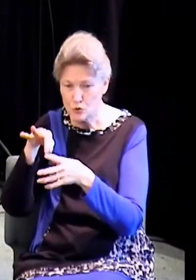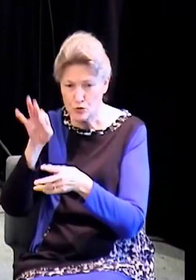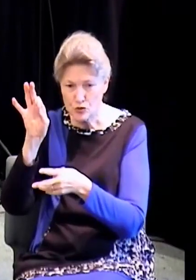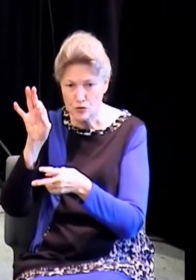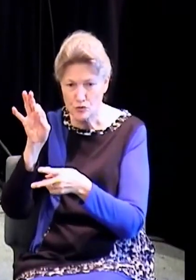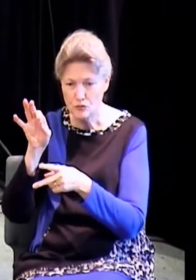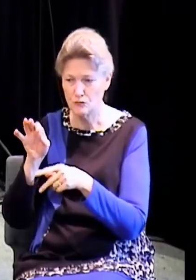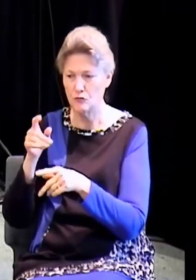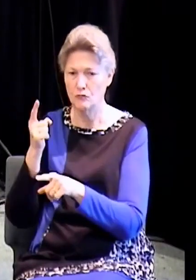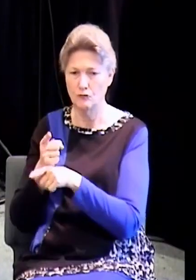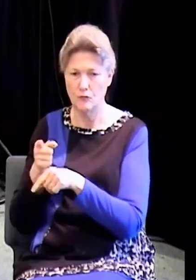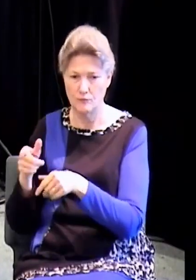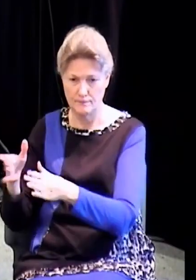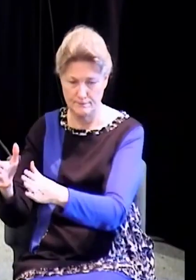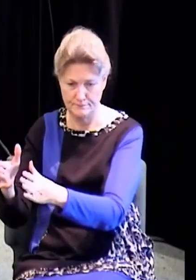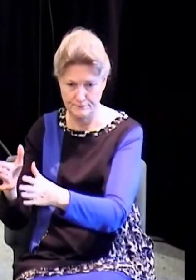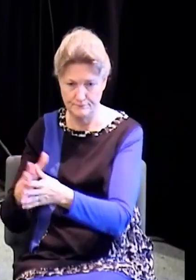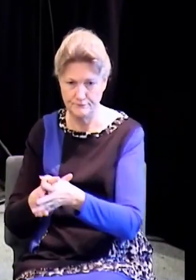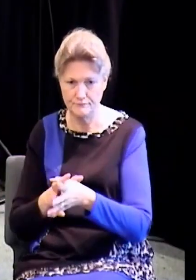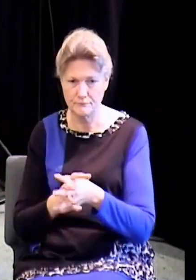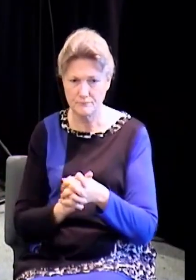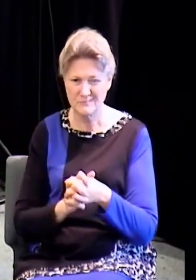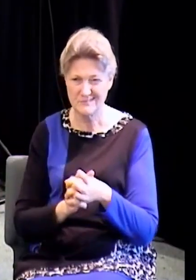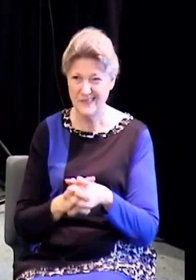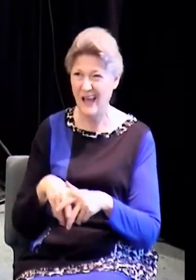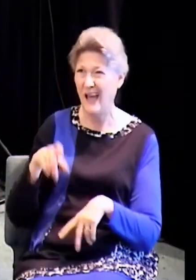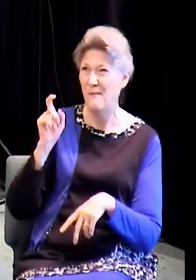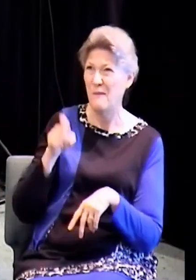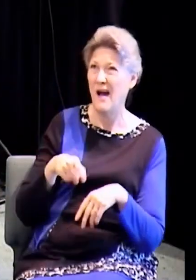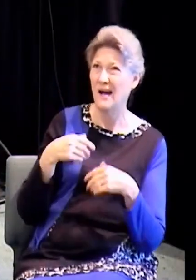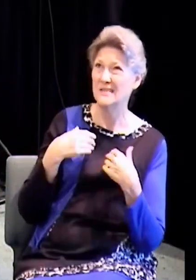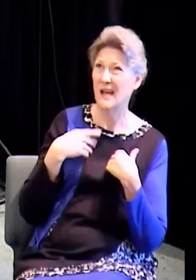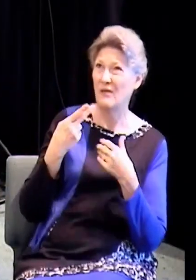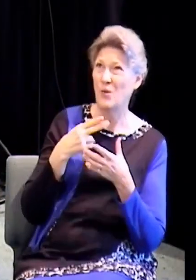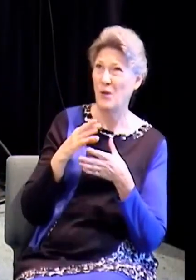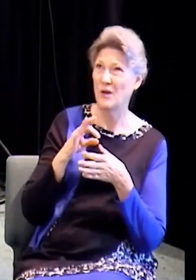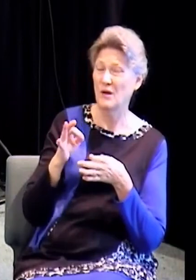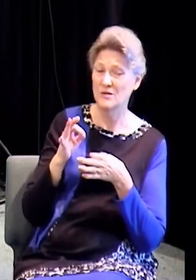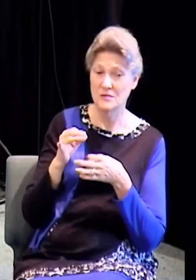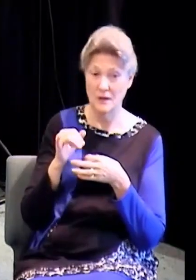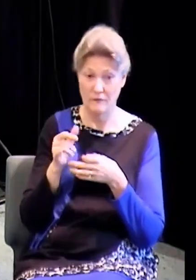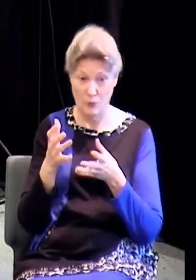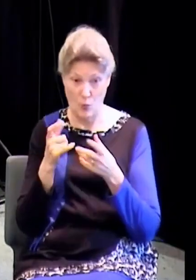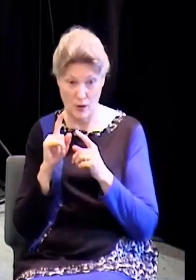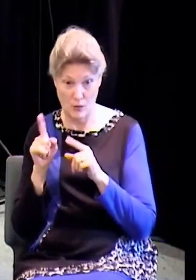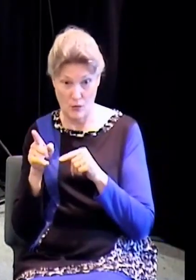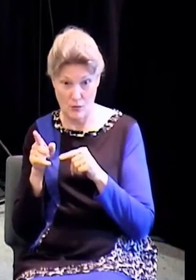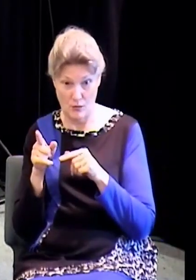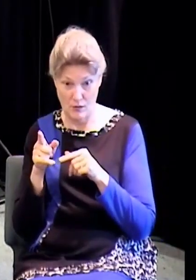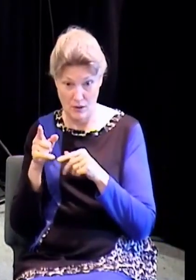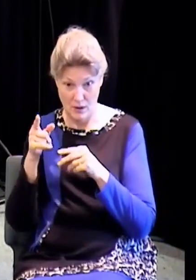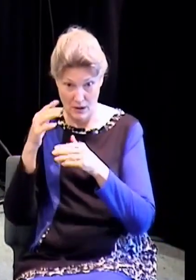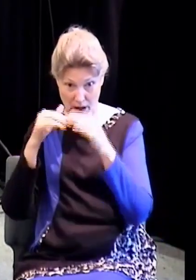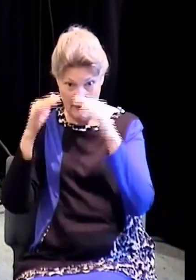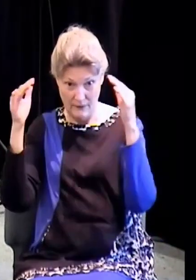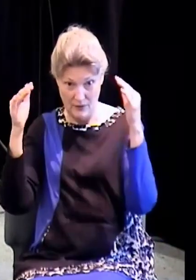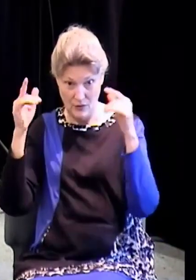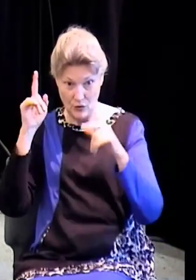stop. Well, do I have to have the Holy Ghost if you want to go to heaven? Because you can't stop sinning without it. You can't